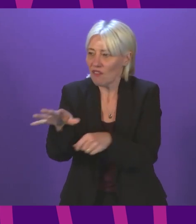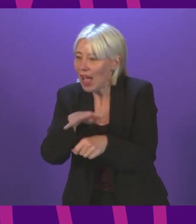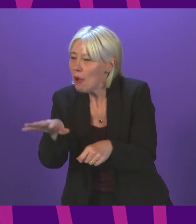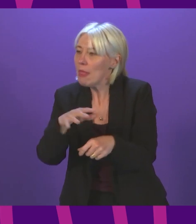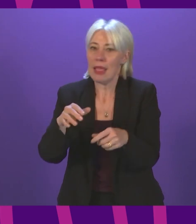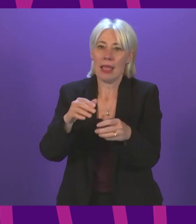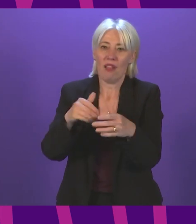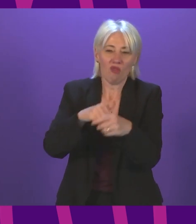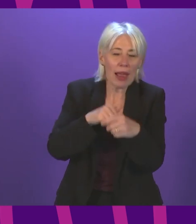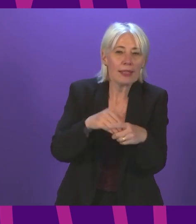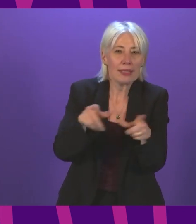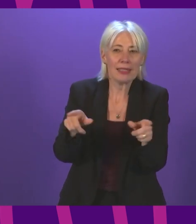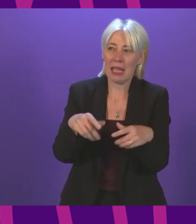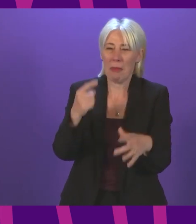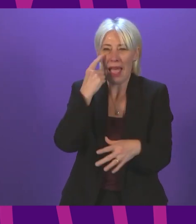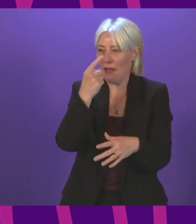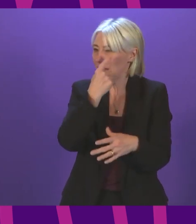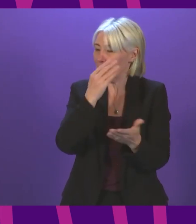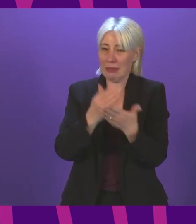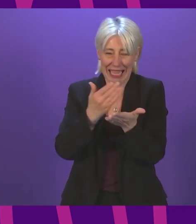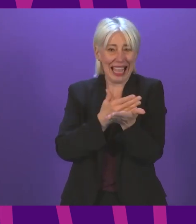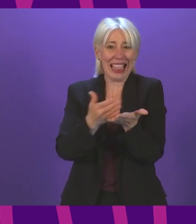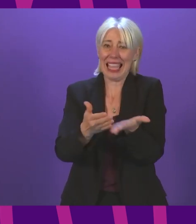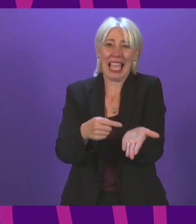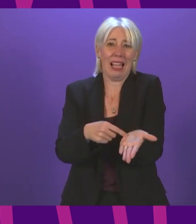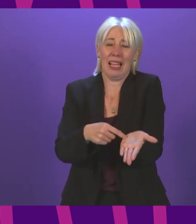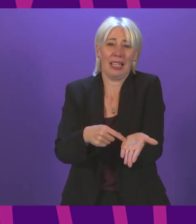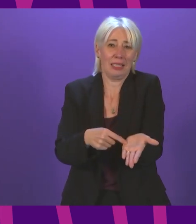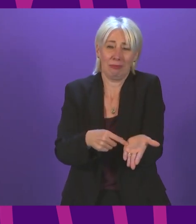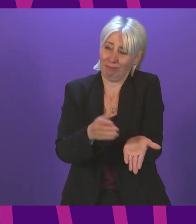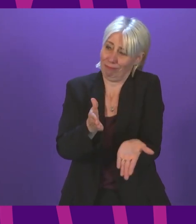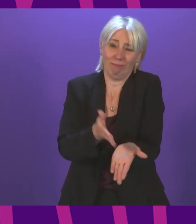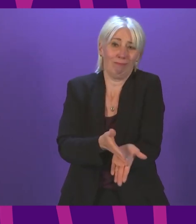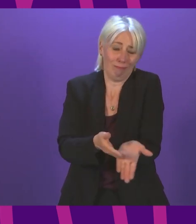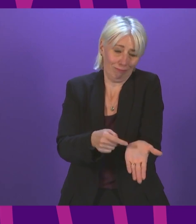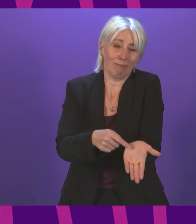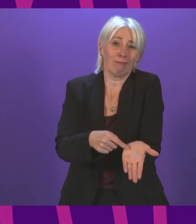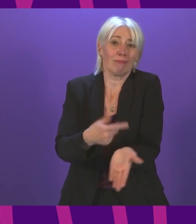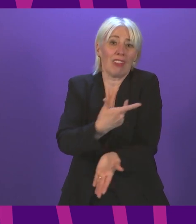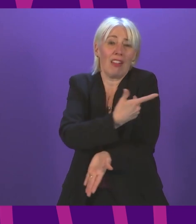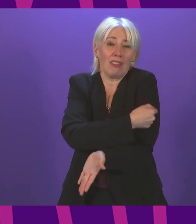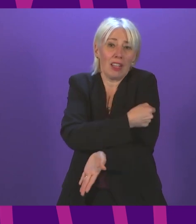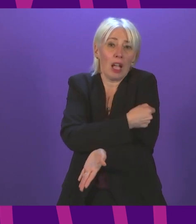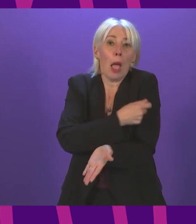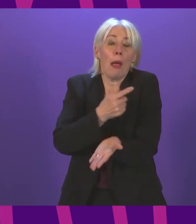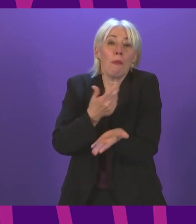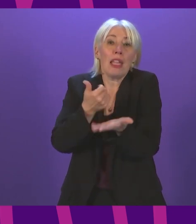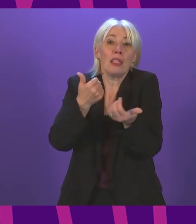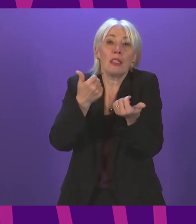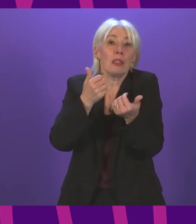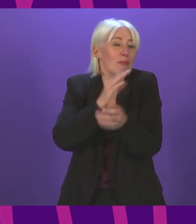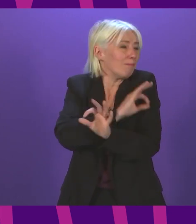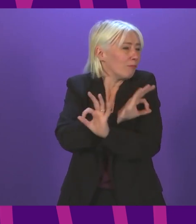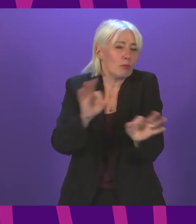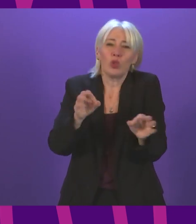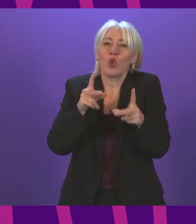clear and becomes clearer all of the time. What is absolutely the case is that vaccination does not eradicate the risk